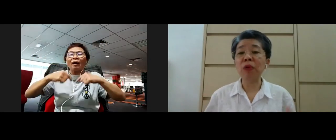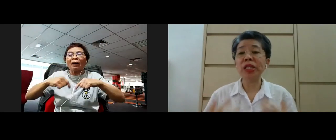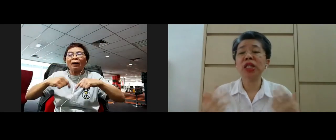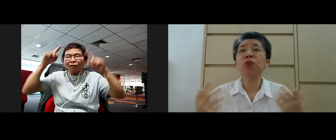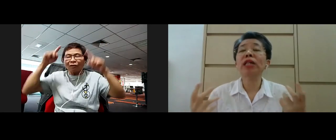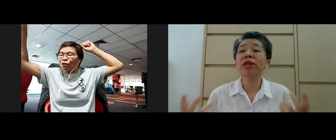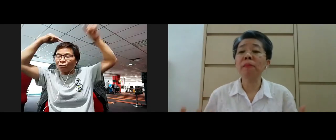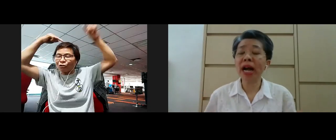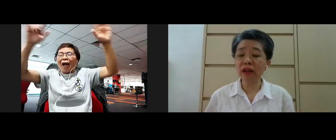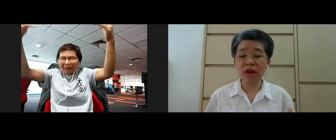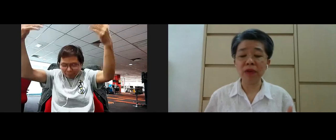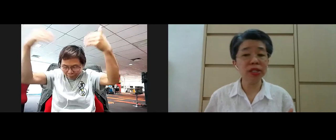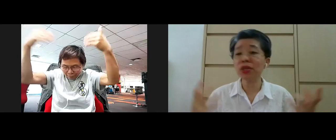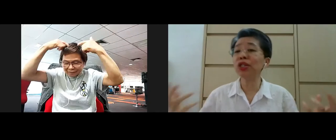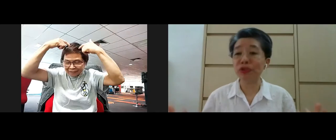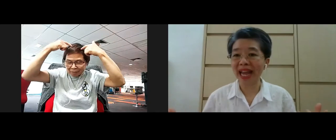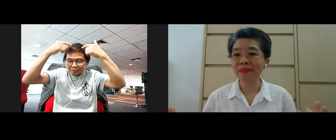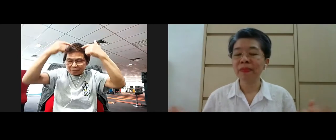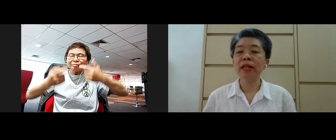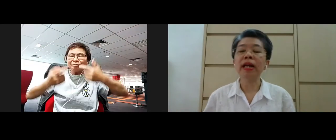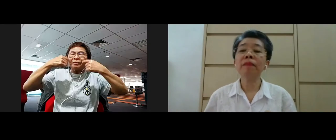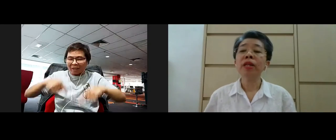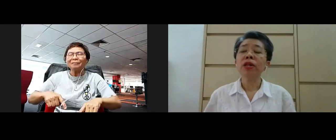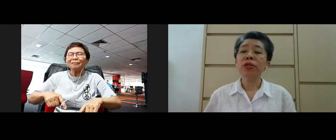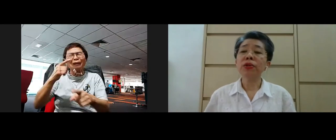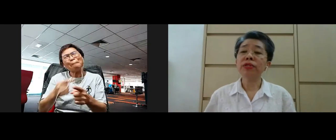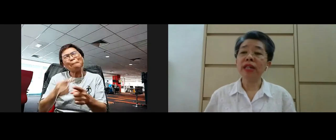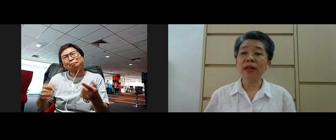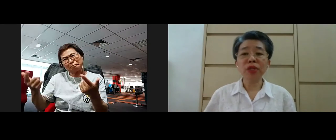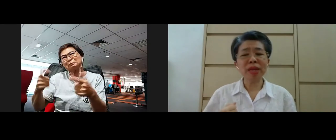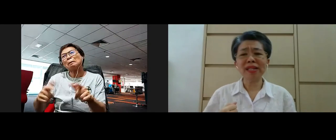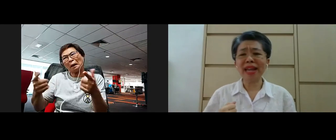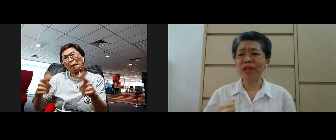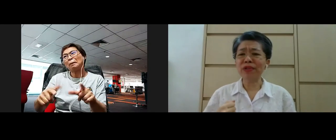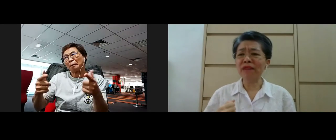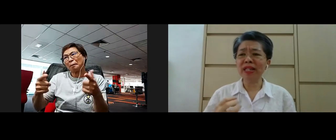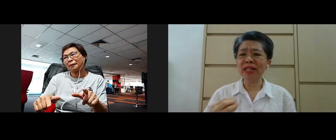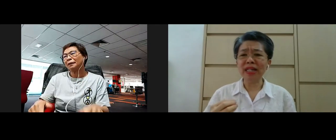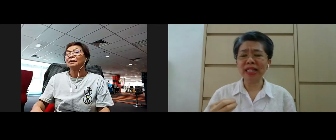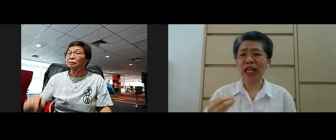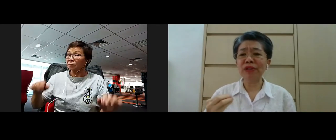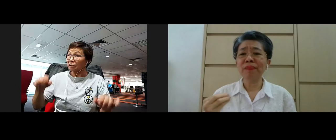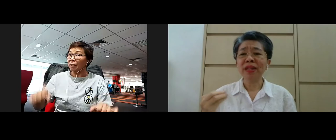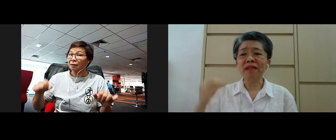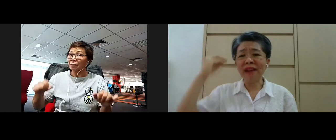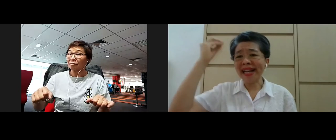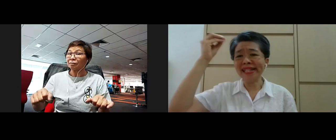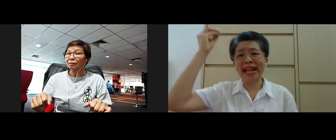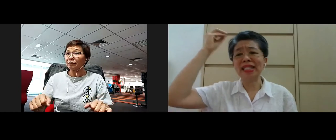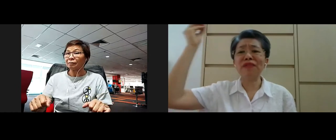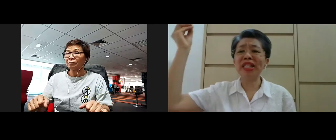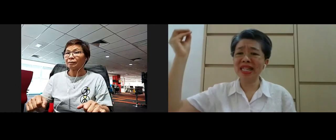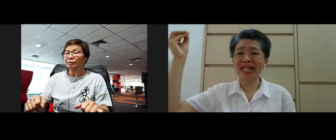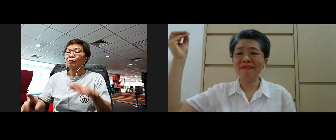mind of ours this wandering mind of ours is going to do that yeah so which means that it could even arise